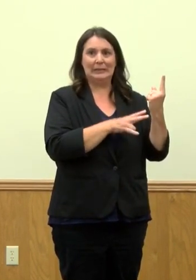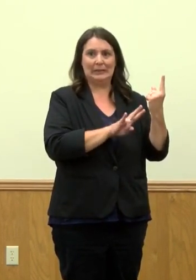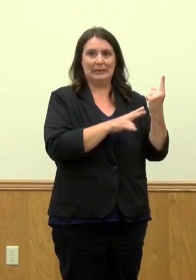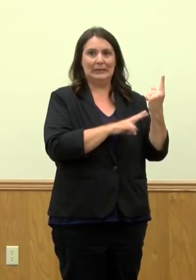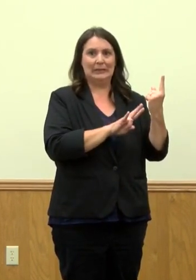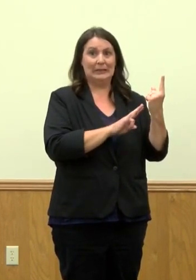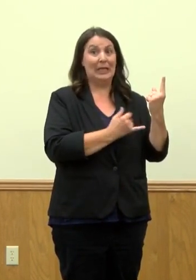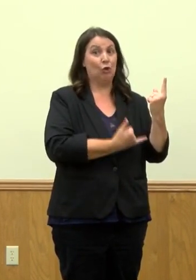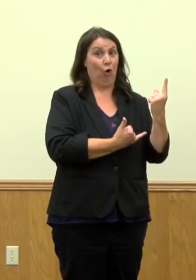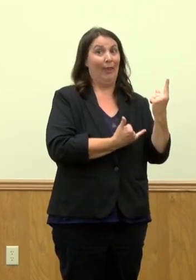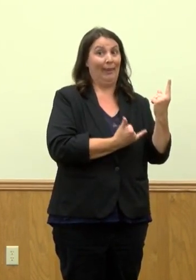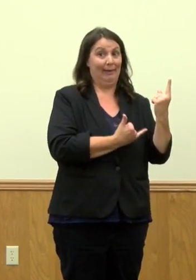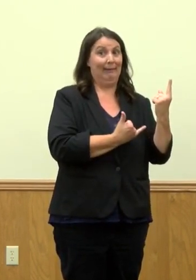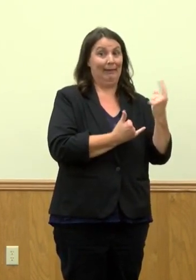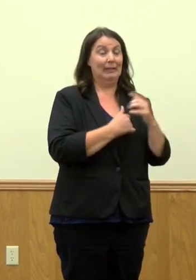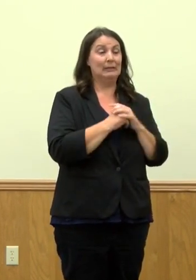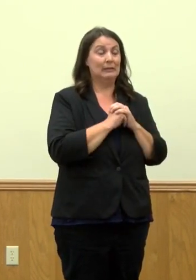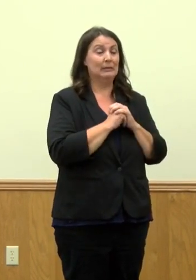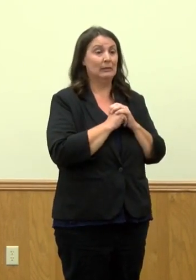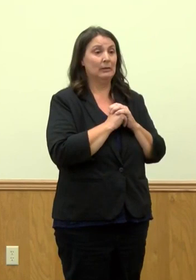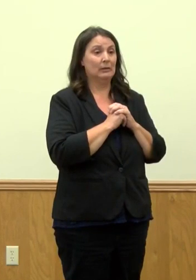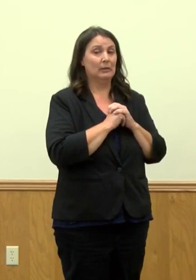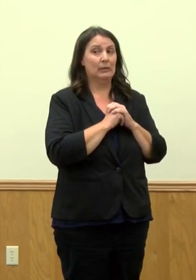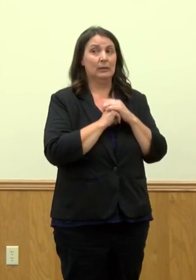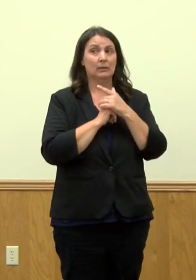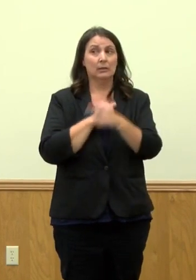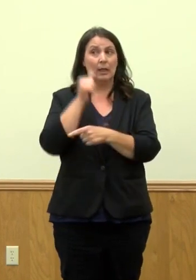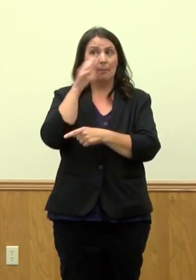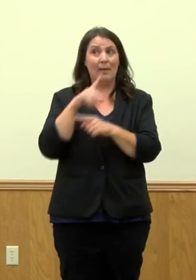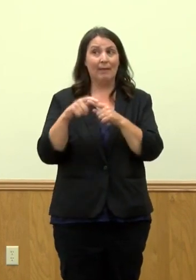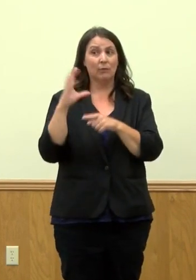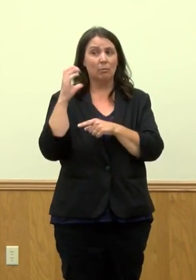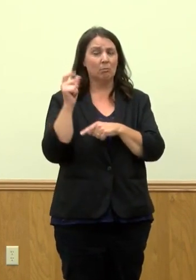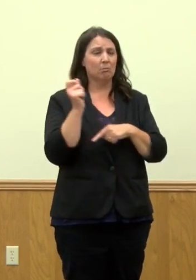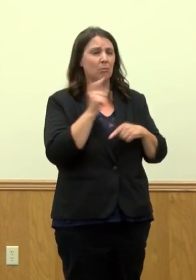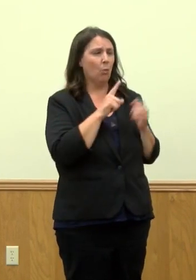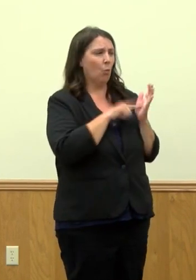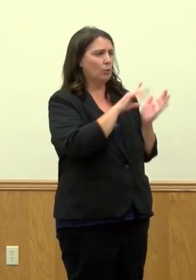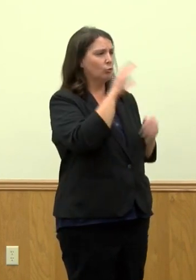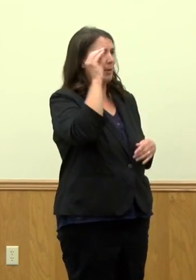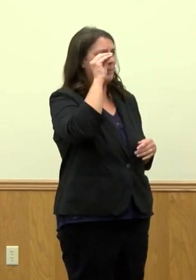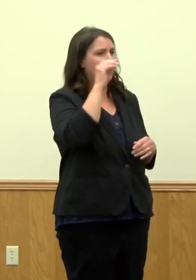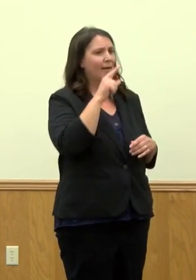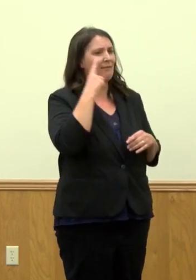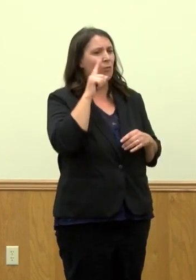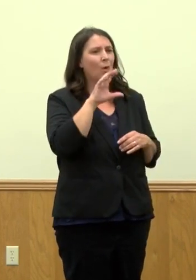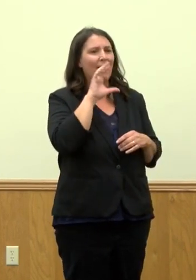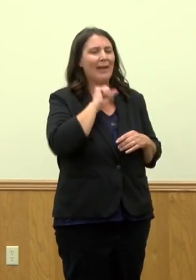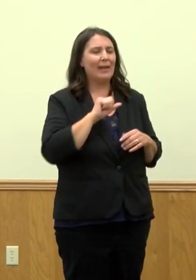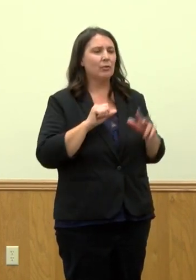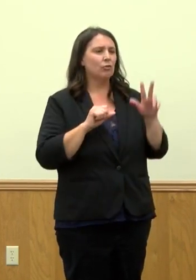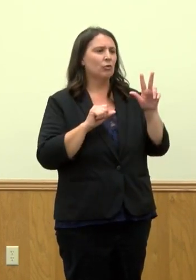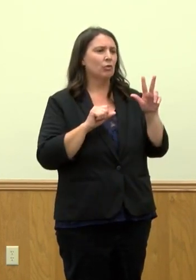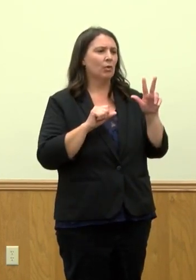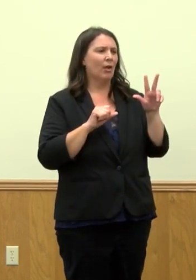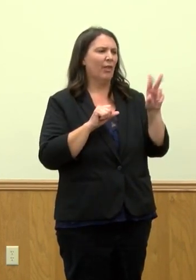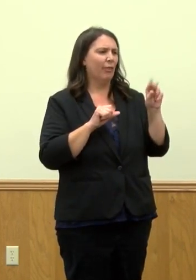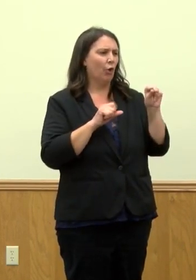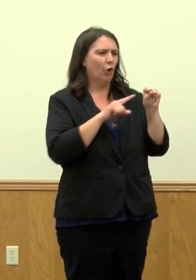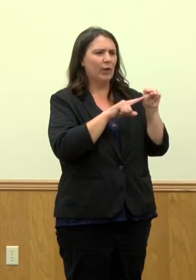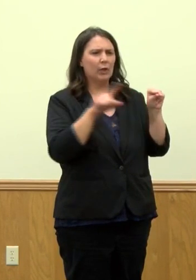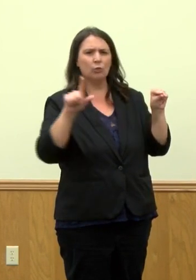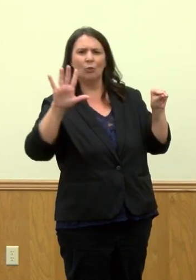Currently. Currently. What do you make of the increase in percentage for the 30 to 39 and 50 to 59 percent? Is there